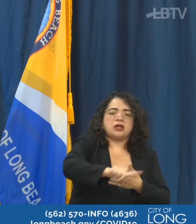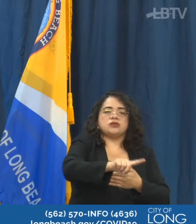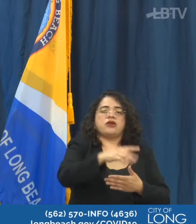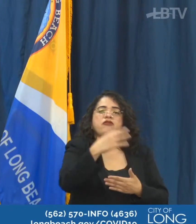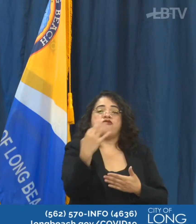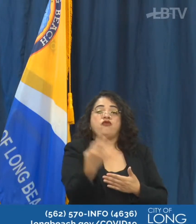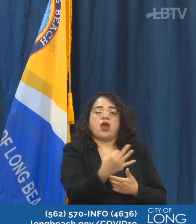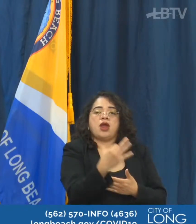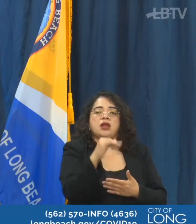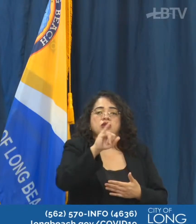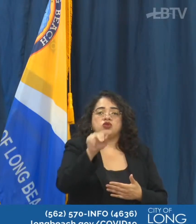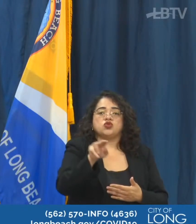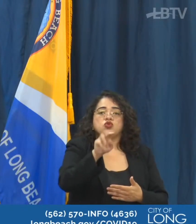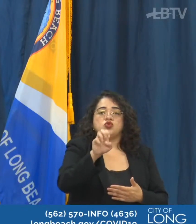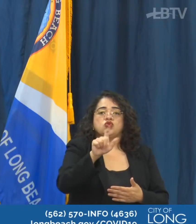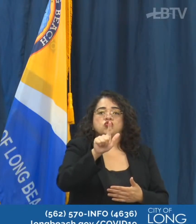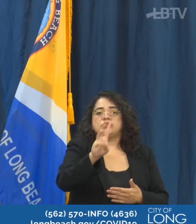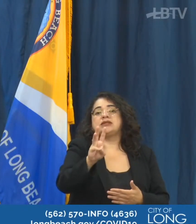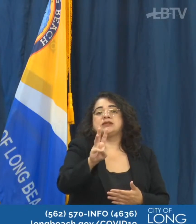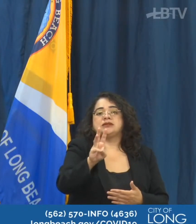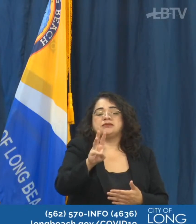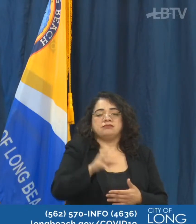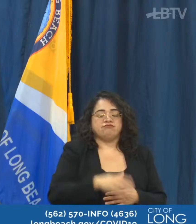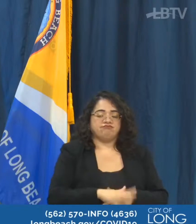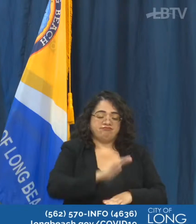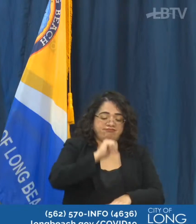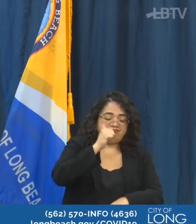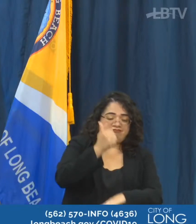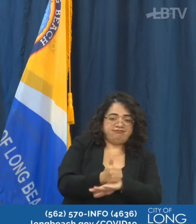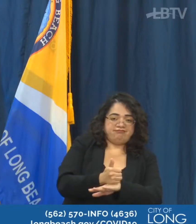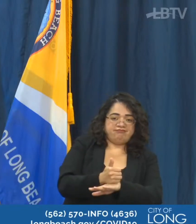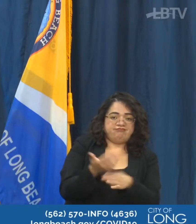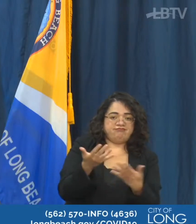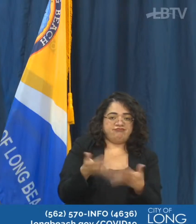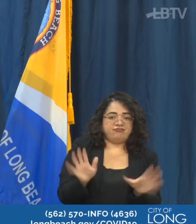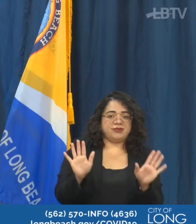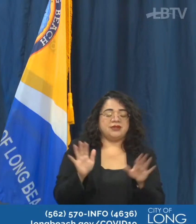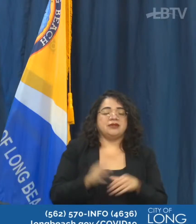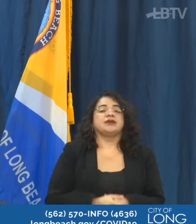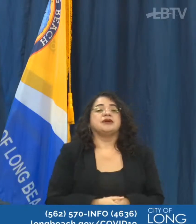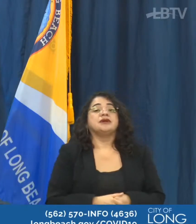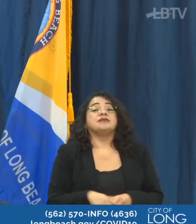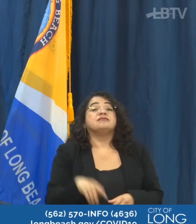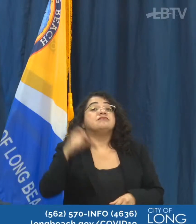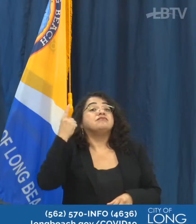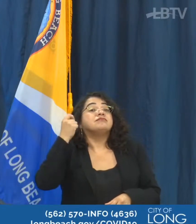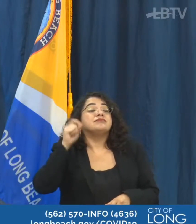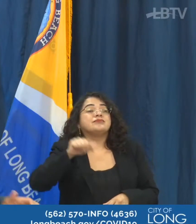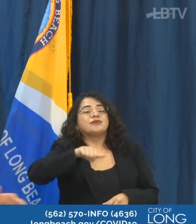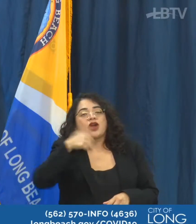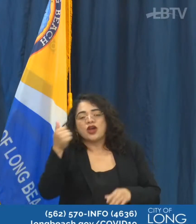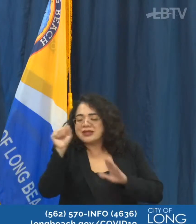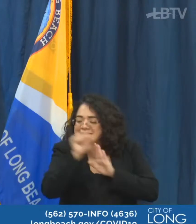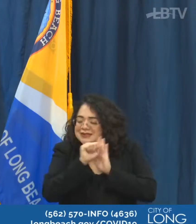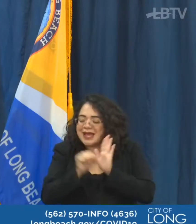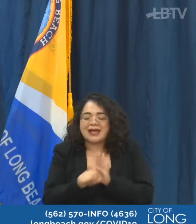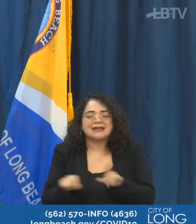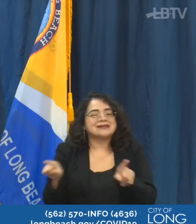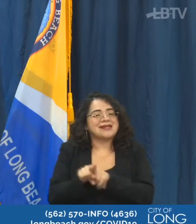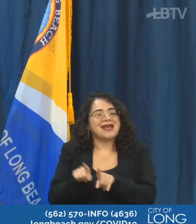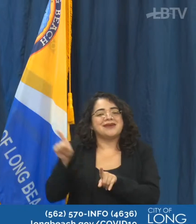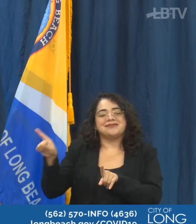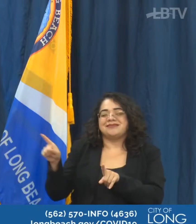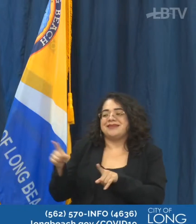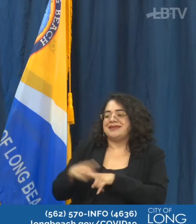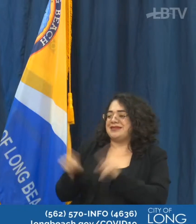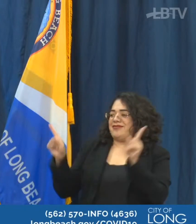June 26th. And so that a date has been set. We understand that other places in the state and the county might have different opening